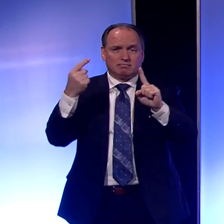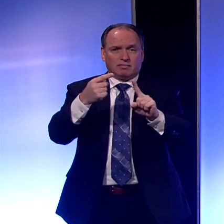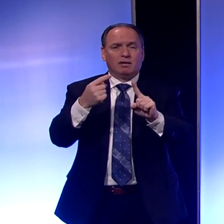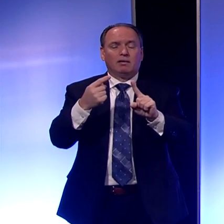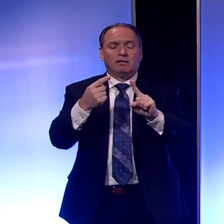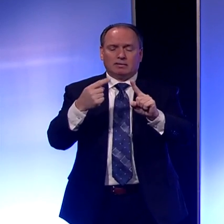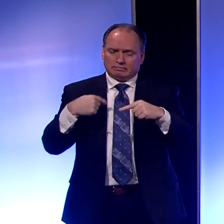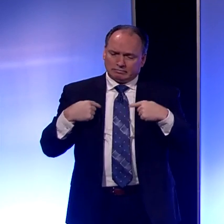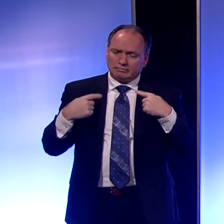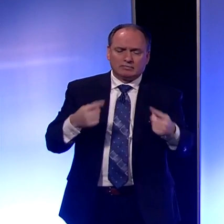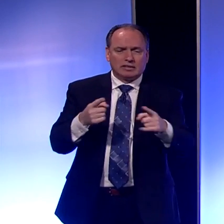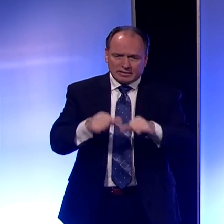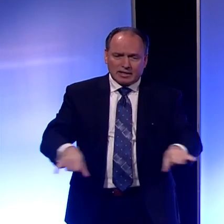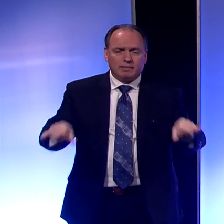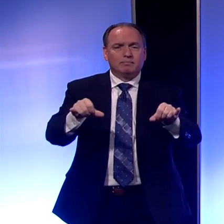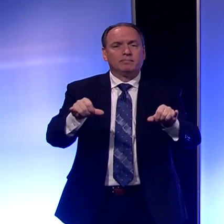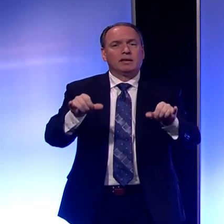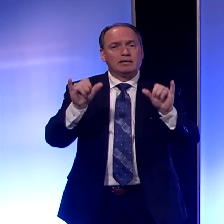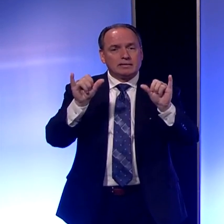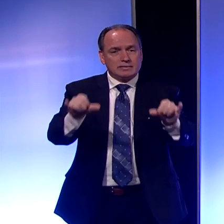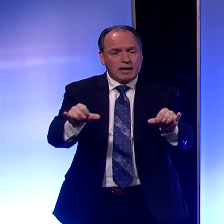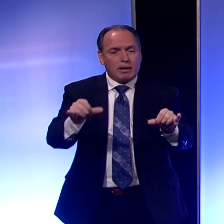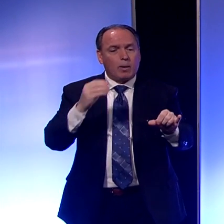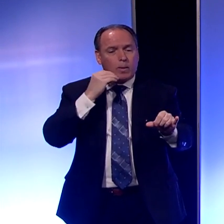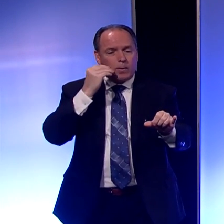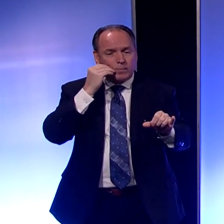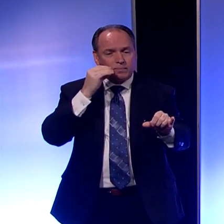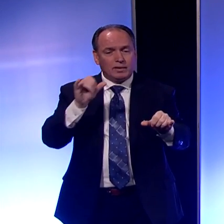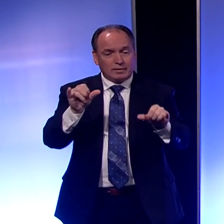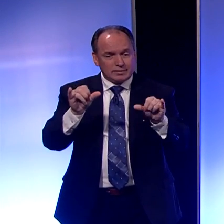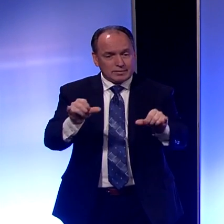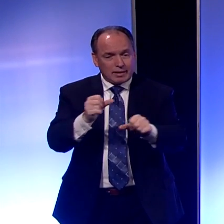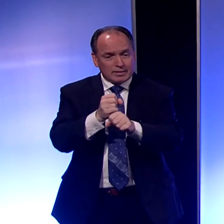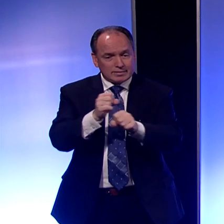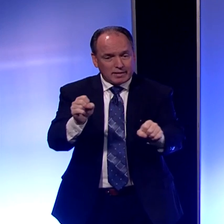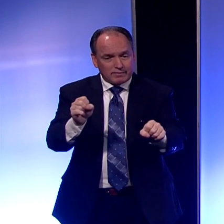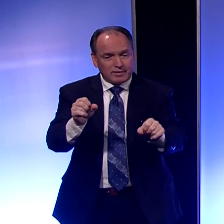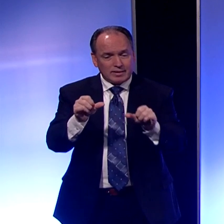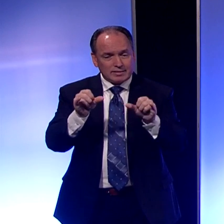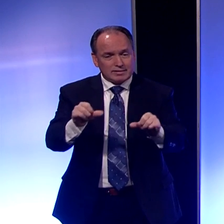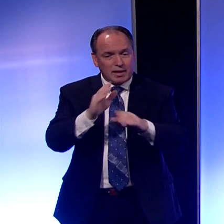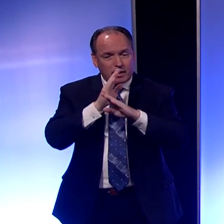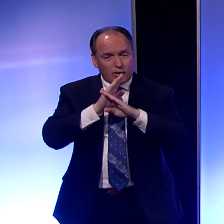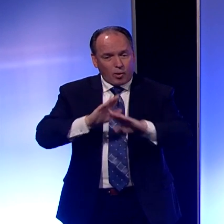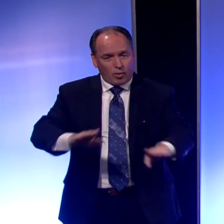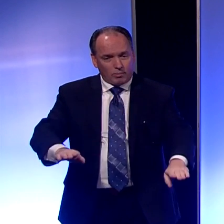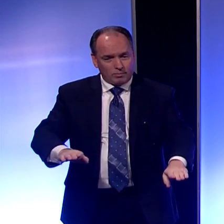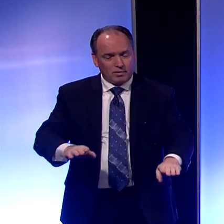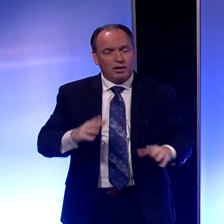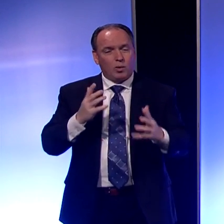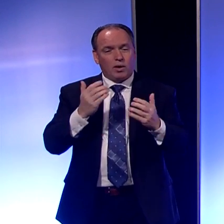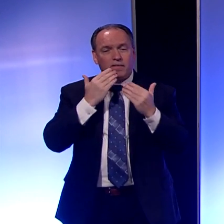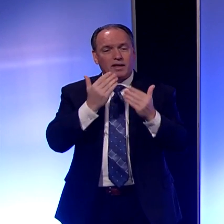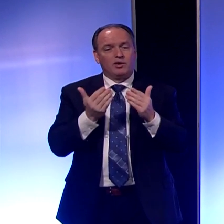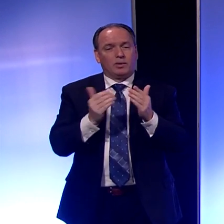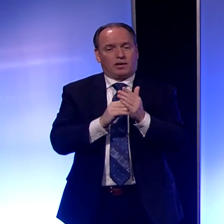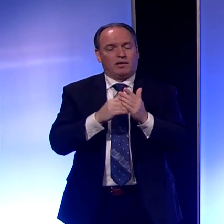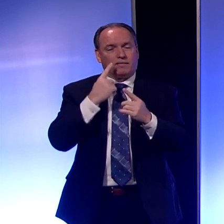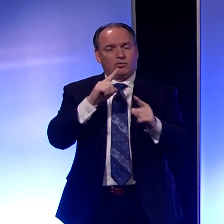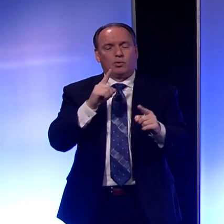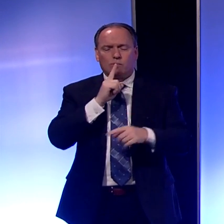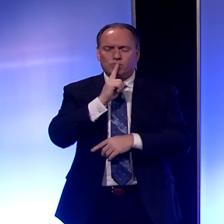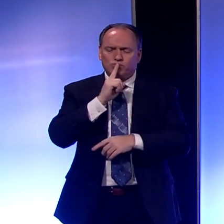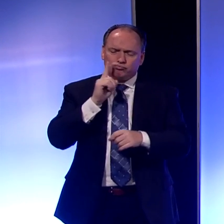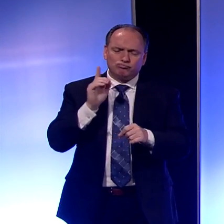have the last few days, to stay home, stay safe, stay calm. And I want to thank you again for